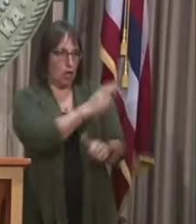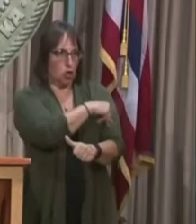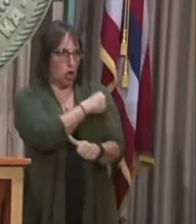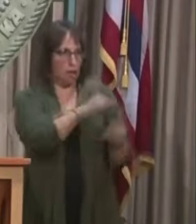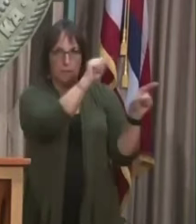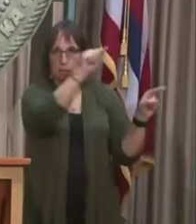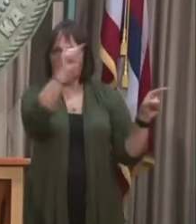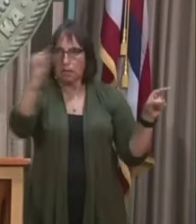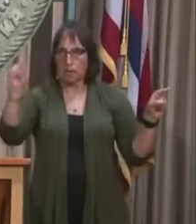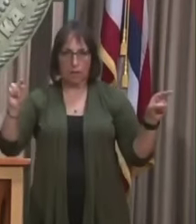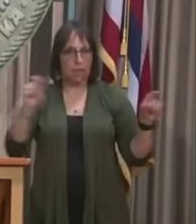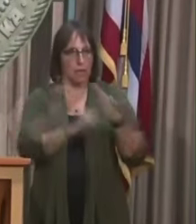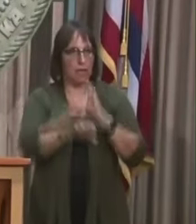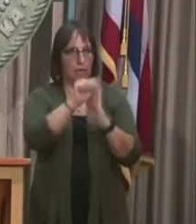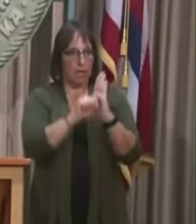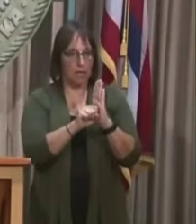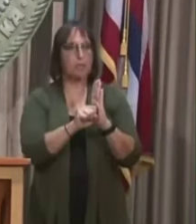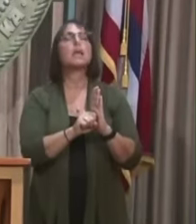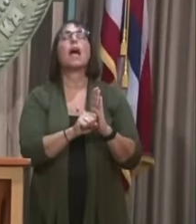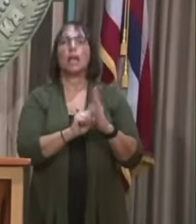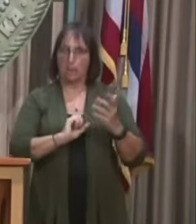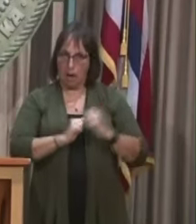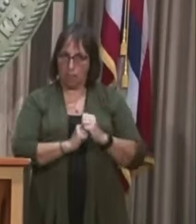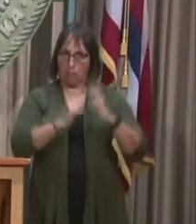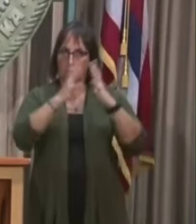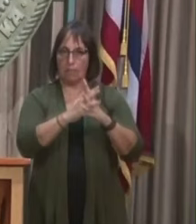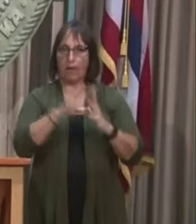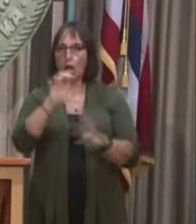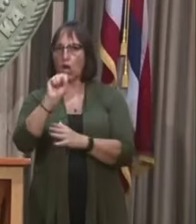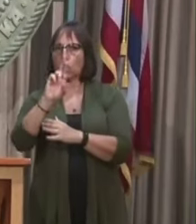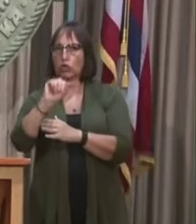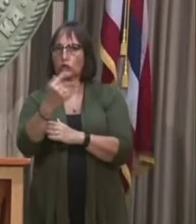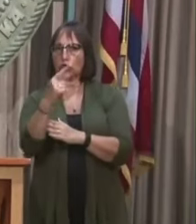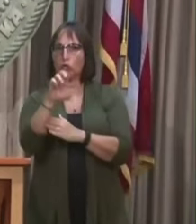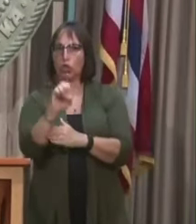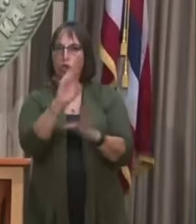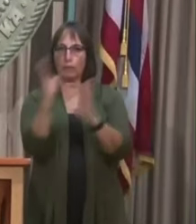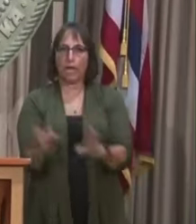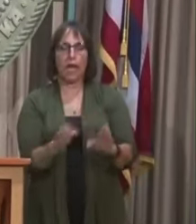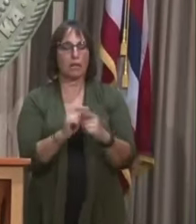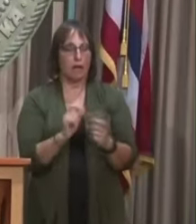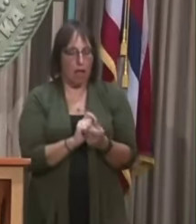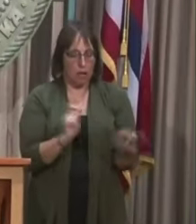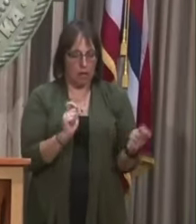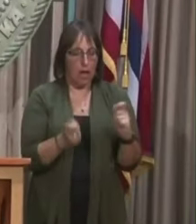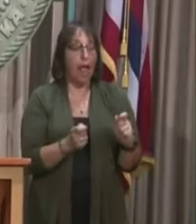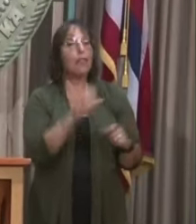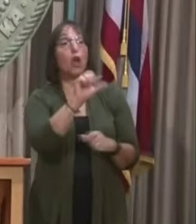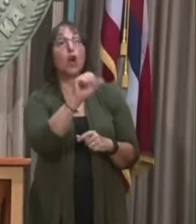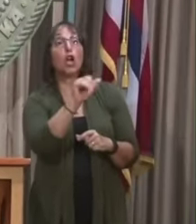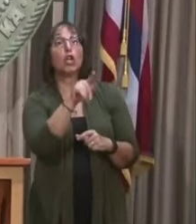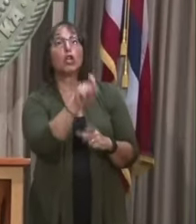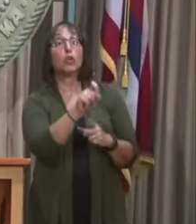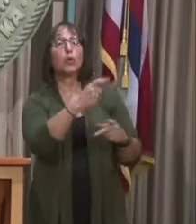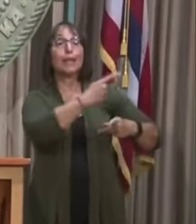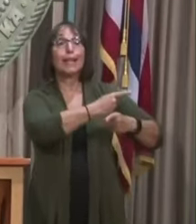facility is implementing surge plans as we speak to look at conversion of acute care beds